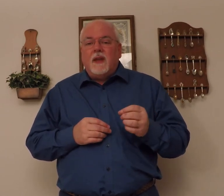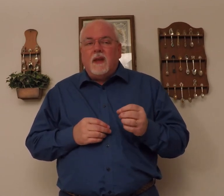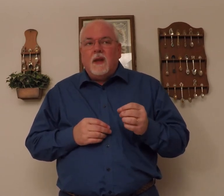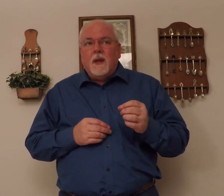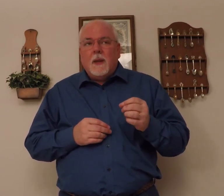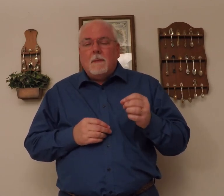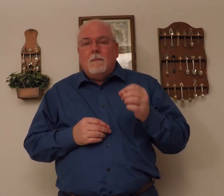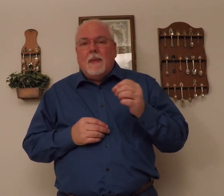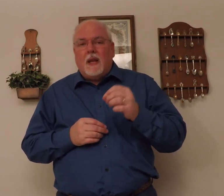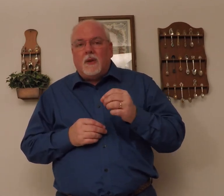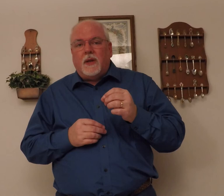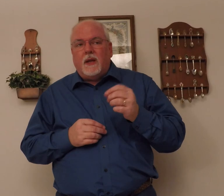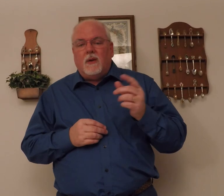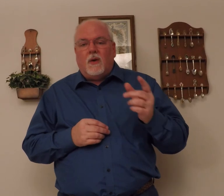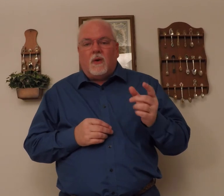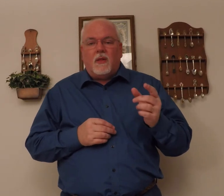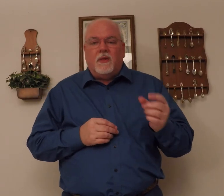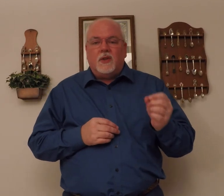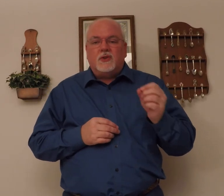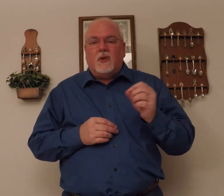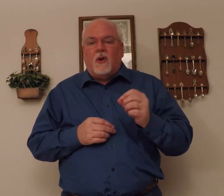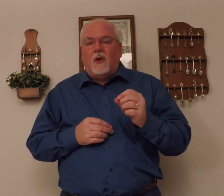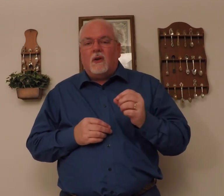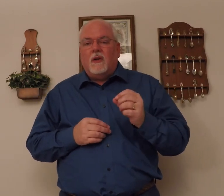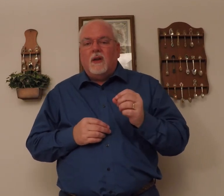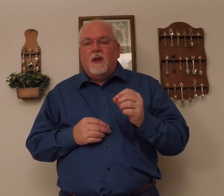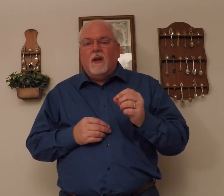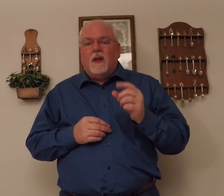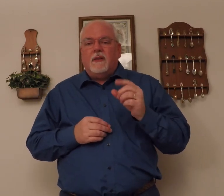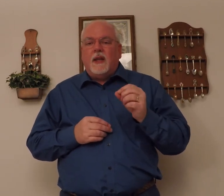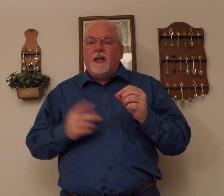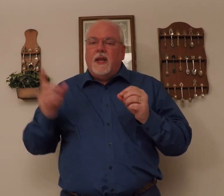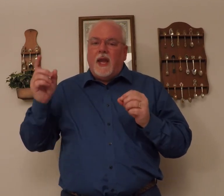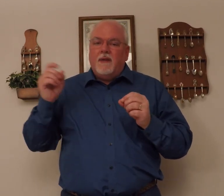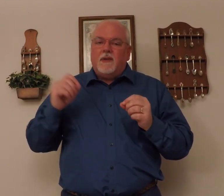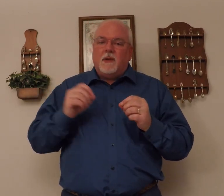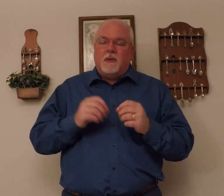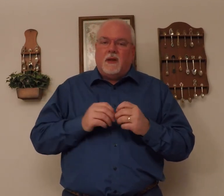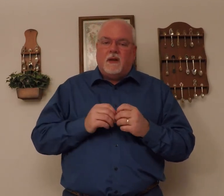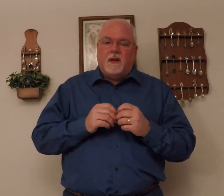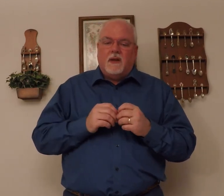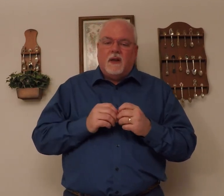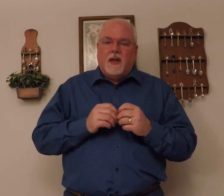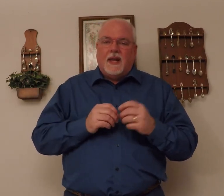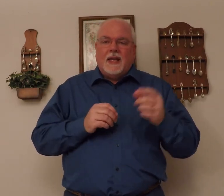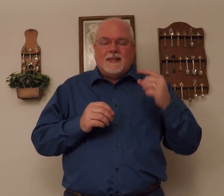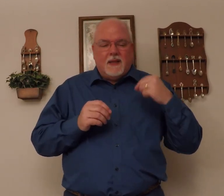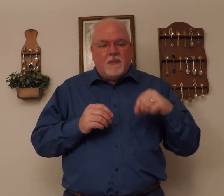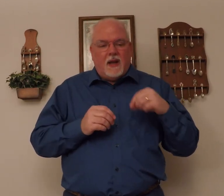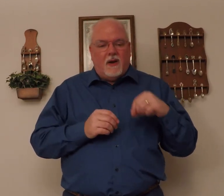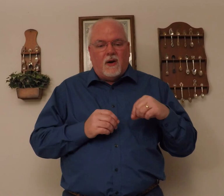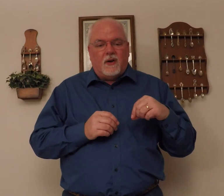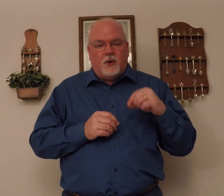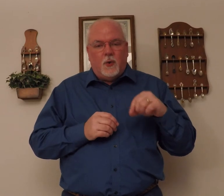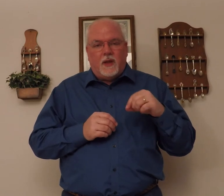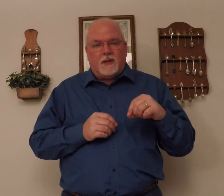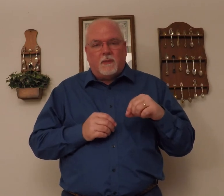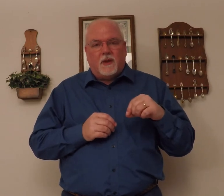Ringing. The melody, or the song, that he gave to me, is in my heart doing something.